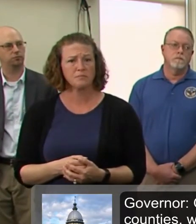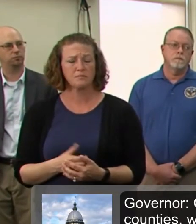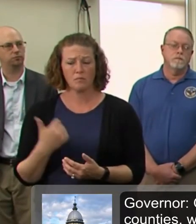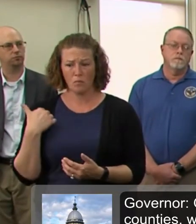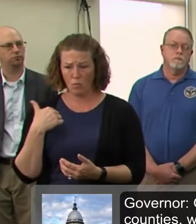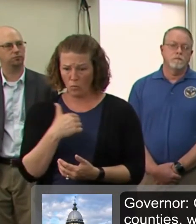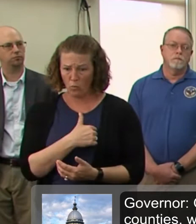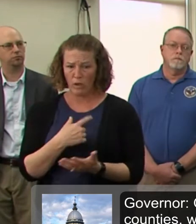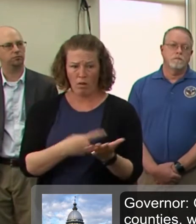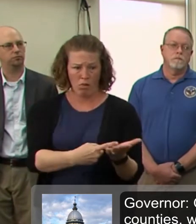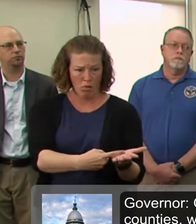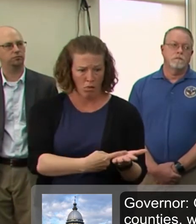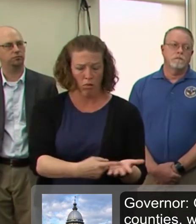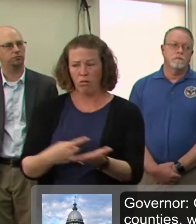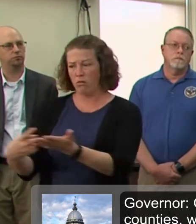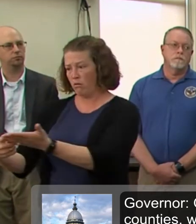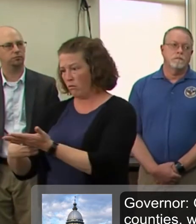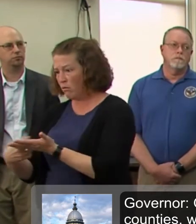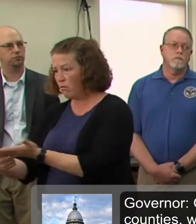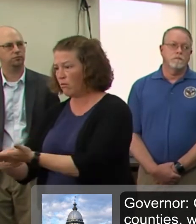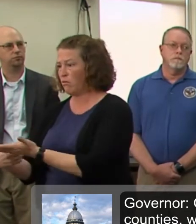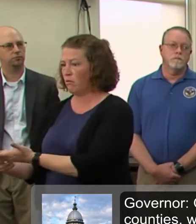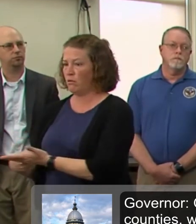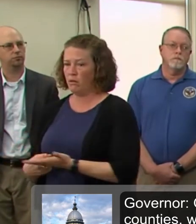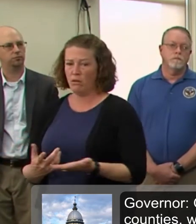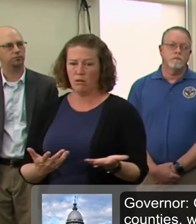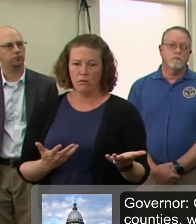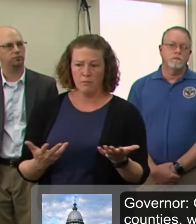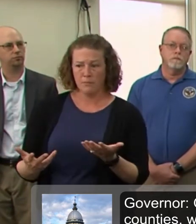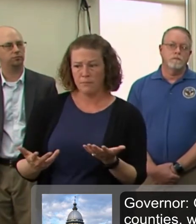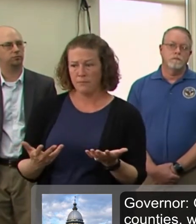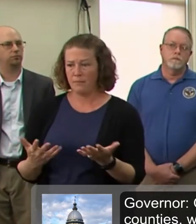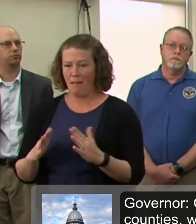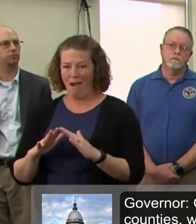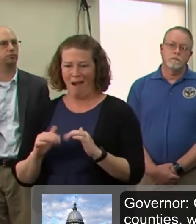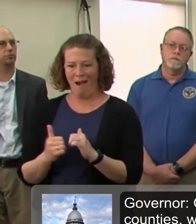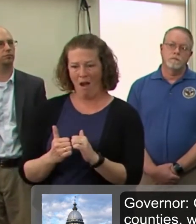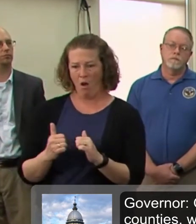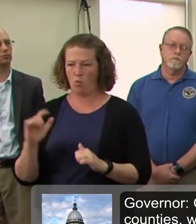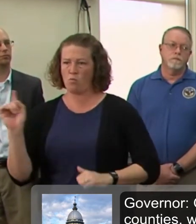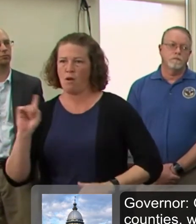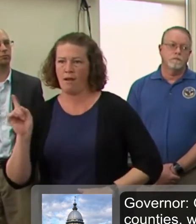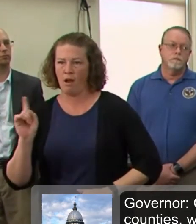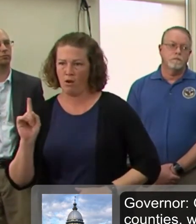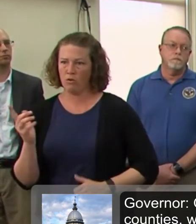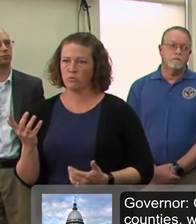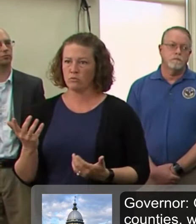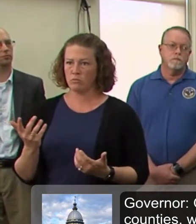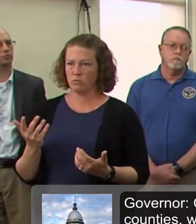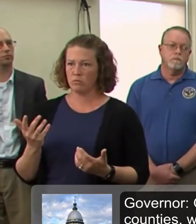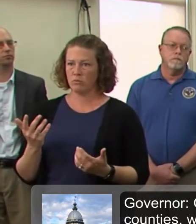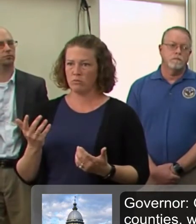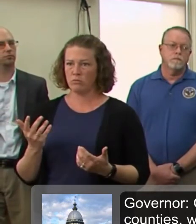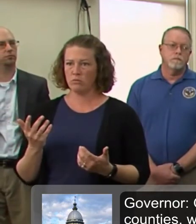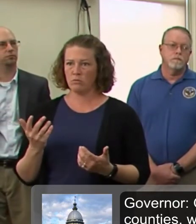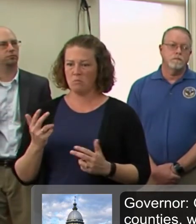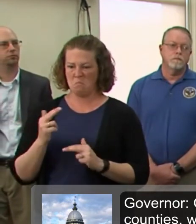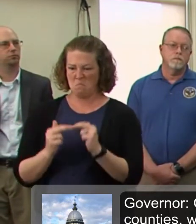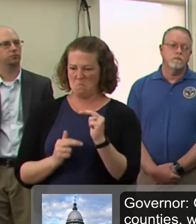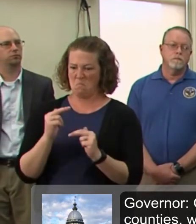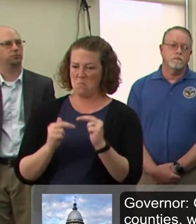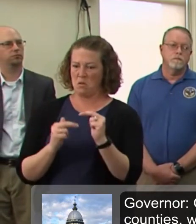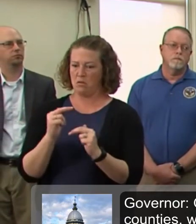around. And, and indeed, I had one this morning on this subject about facilities, because we're looking at facilities where we may need to,